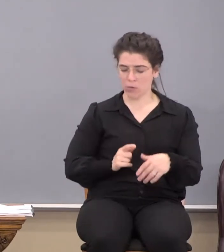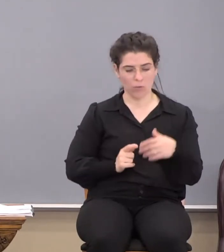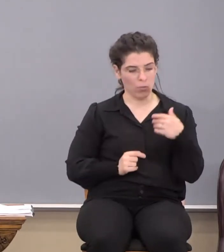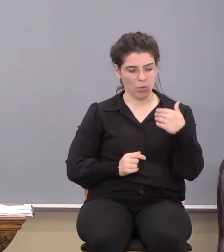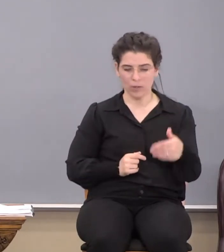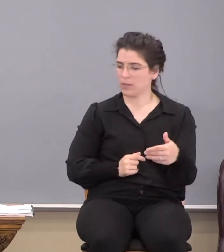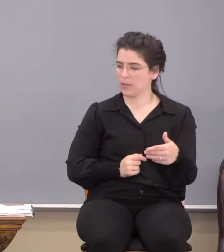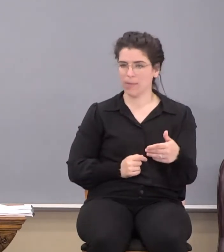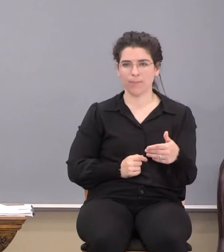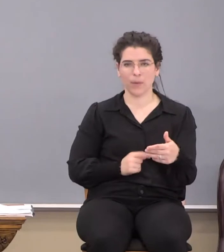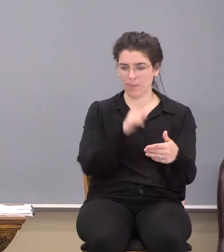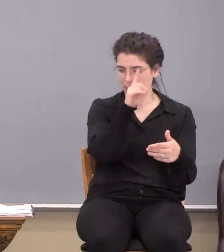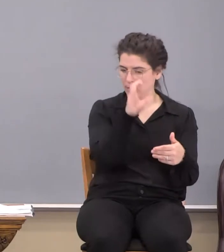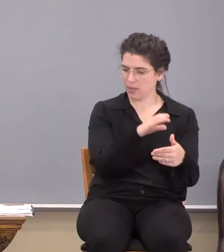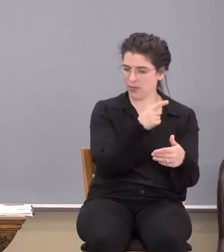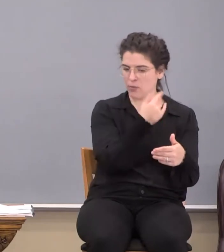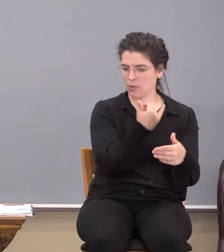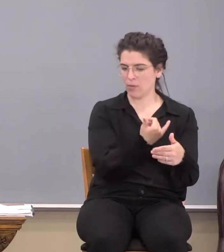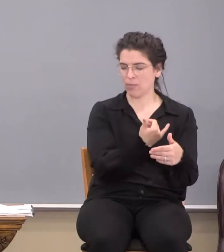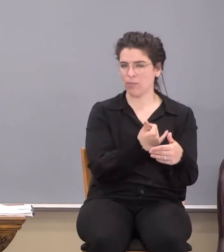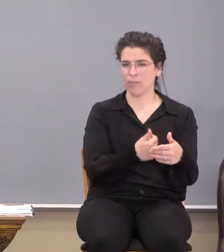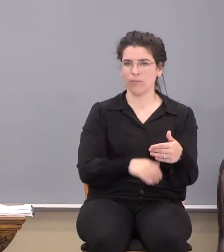one step. I'm going to believe you right now.